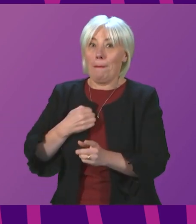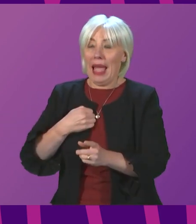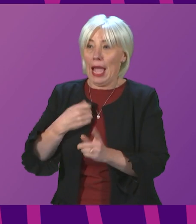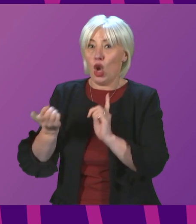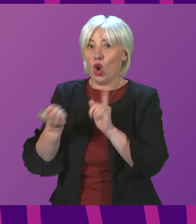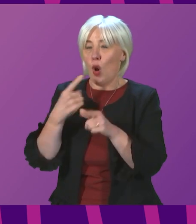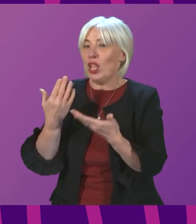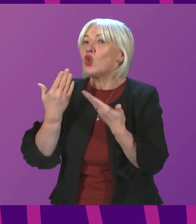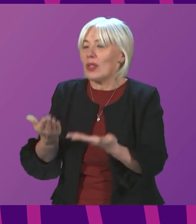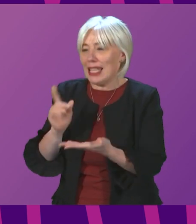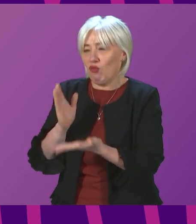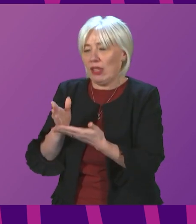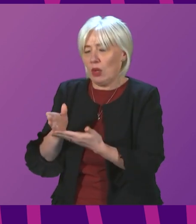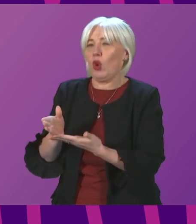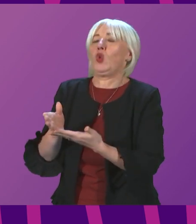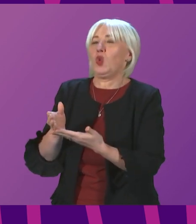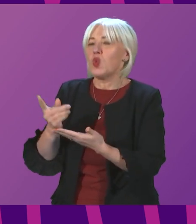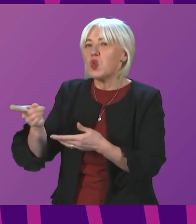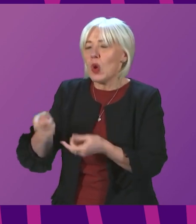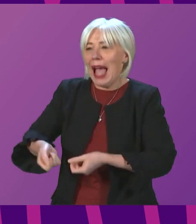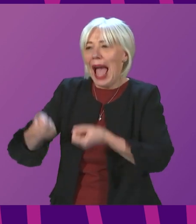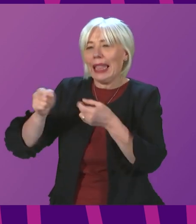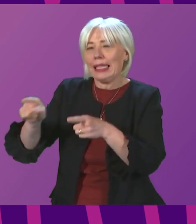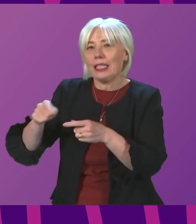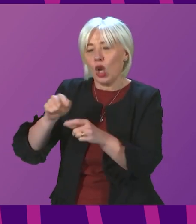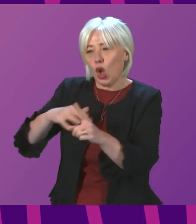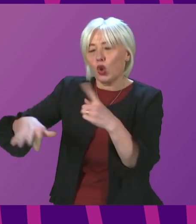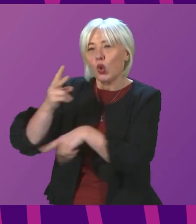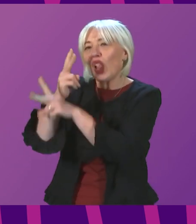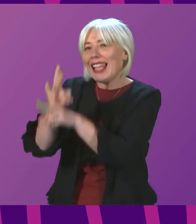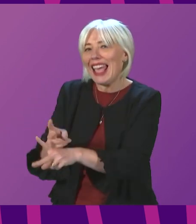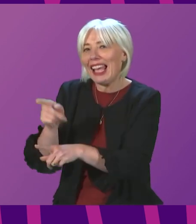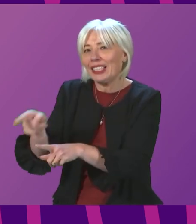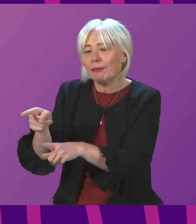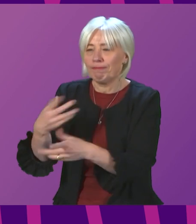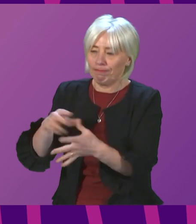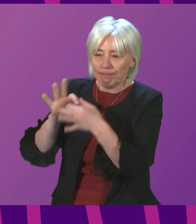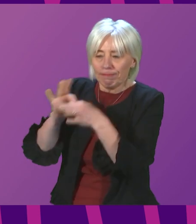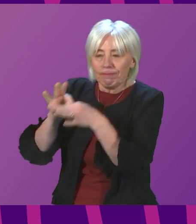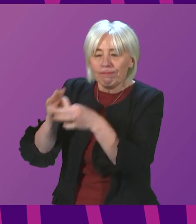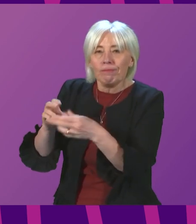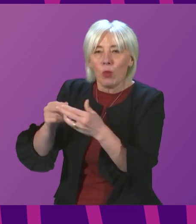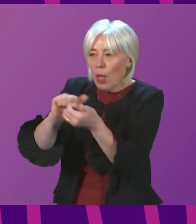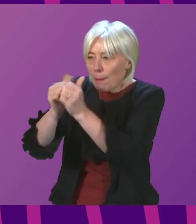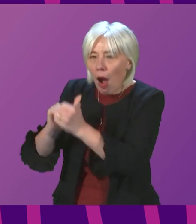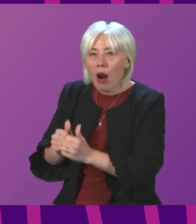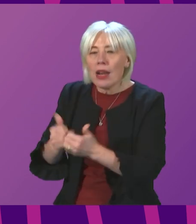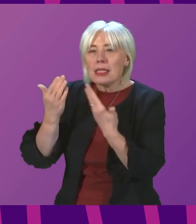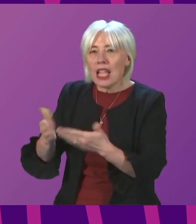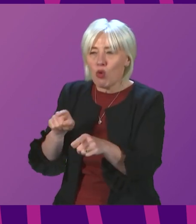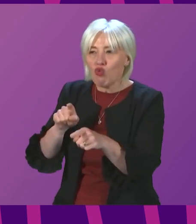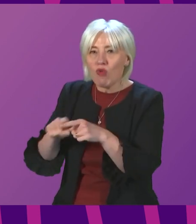comments today, I would refer to social care. We are working very closely with local partners right now to